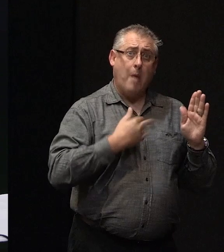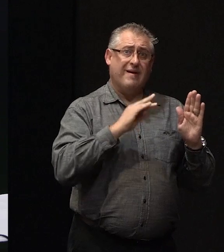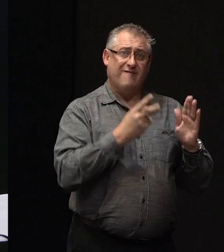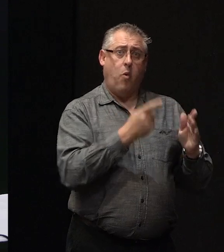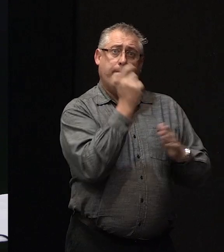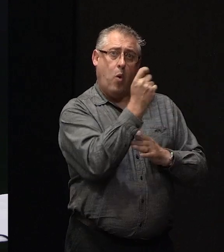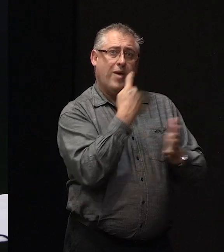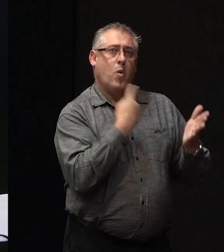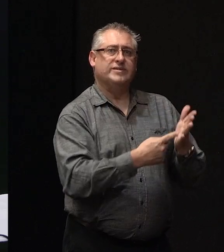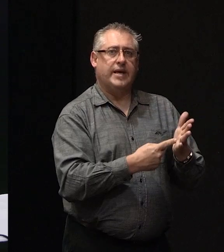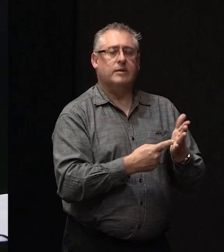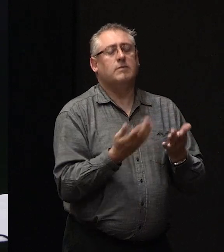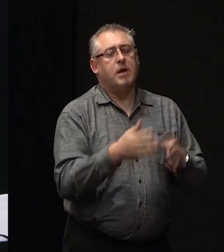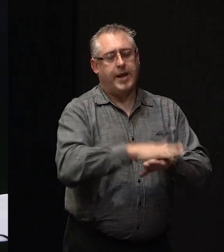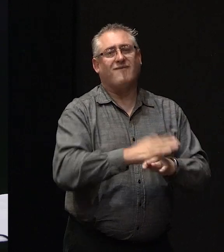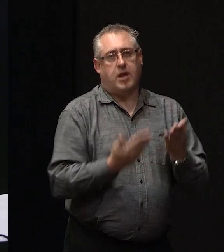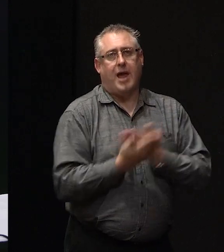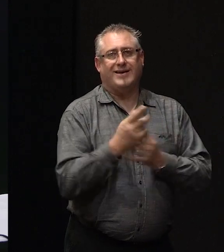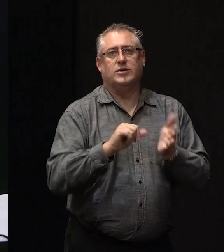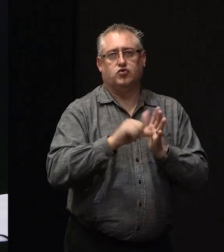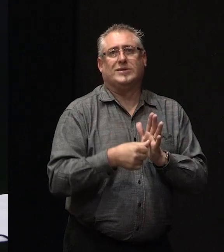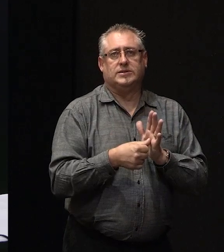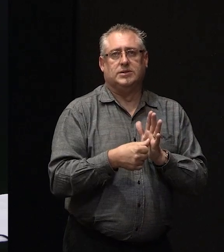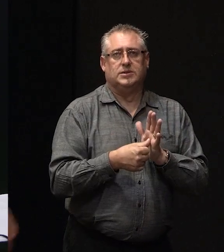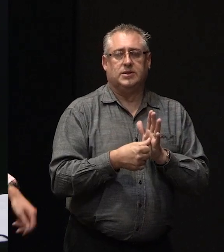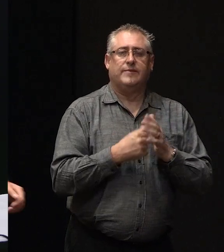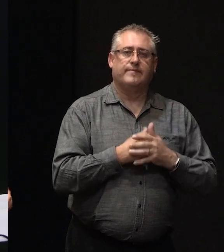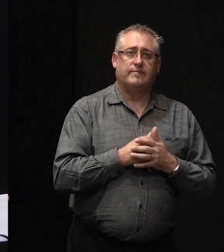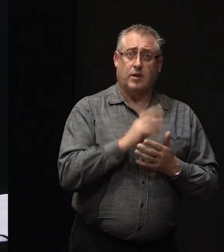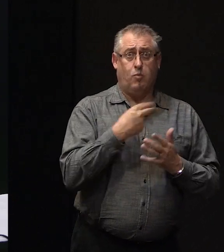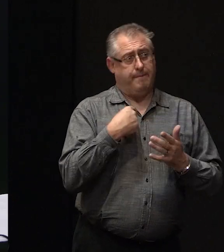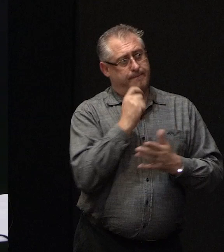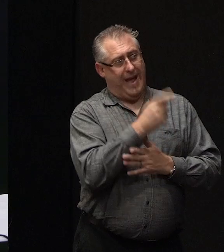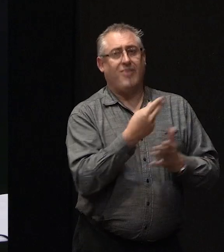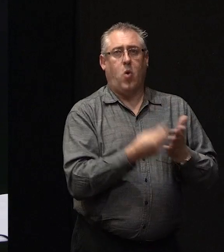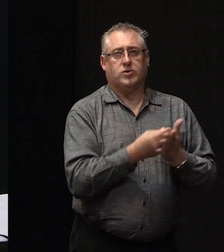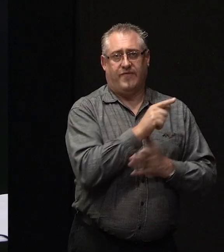consent, then yes, it's covered under your insurance policy for the cost of that.